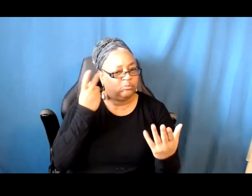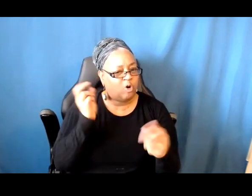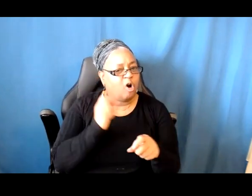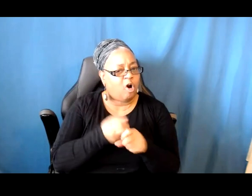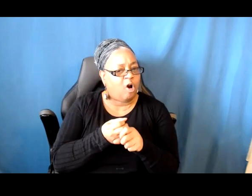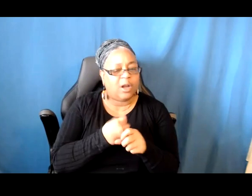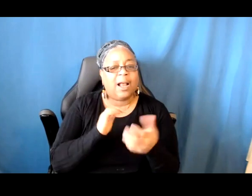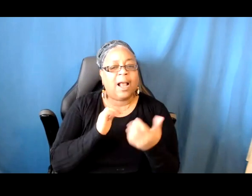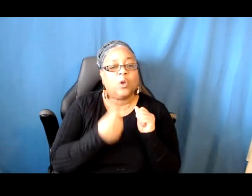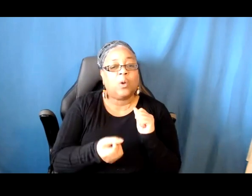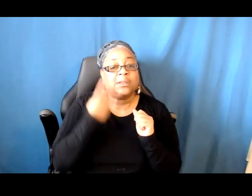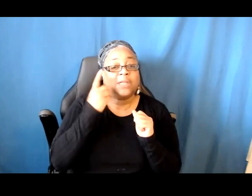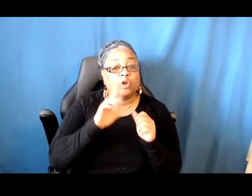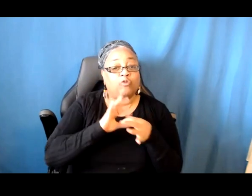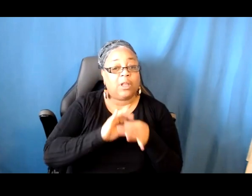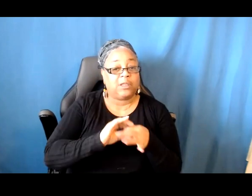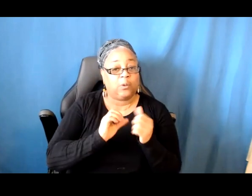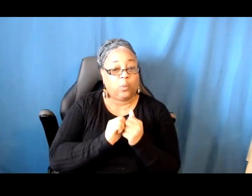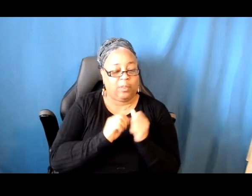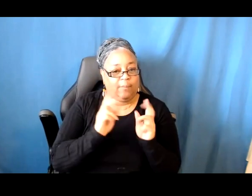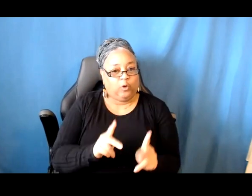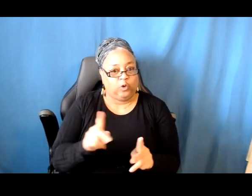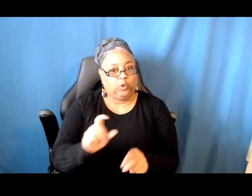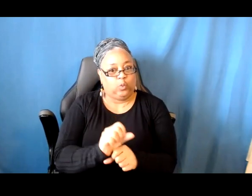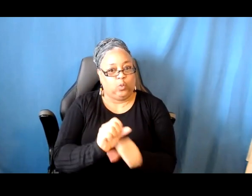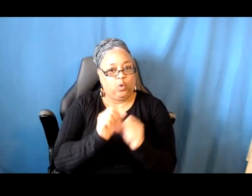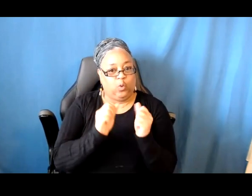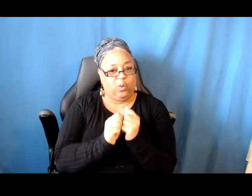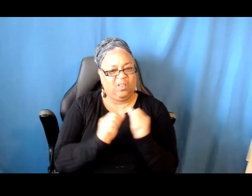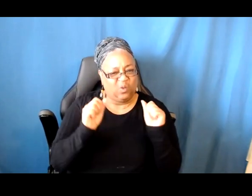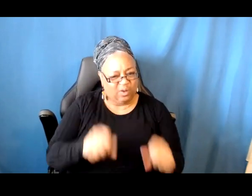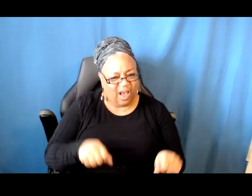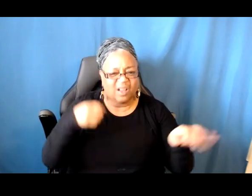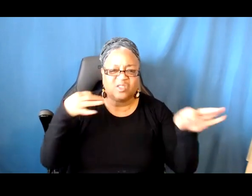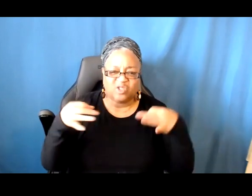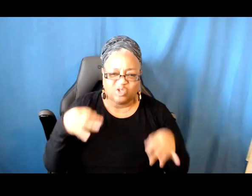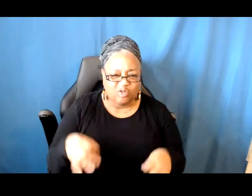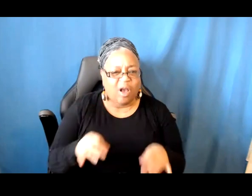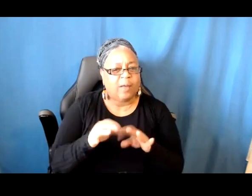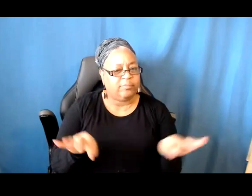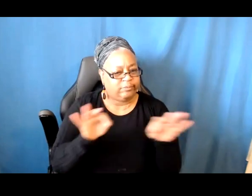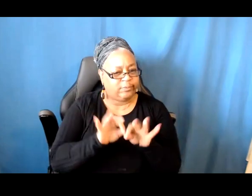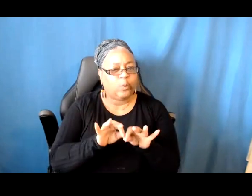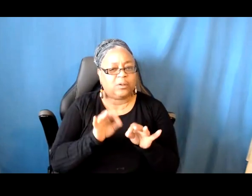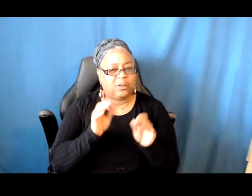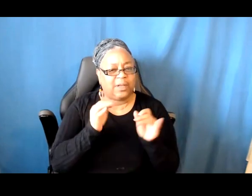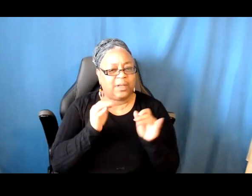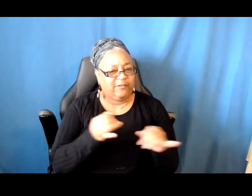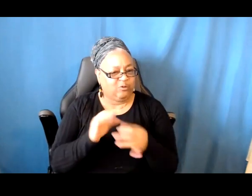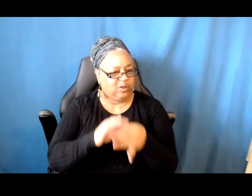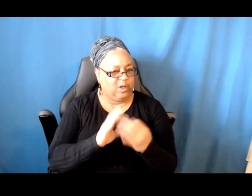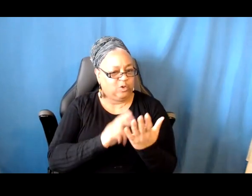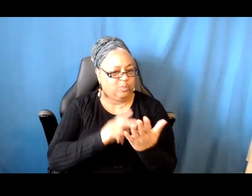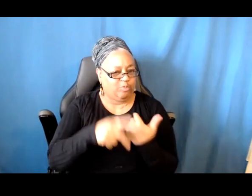understand your relationship with the person that you're working with. You can always describe key individuals in the project who aren't necessarily